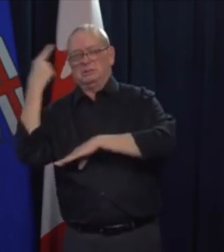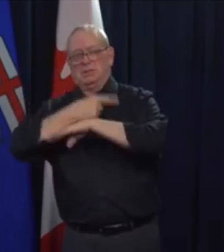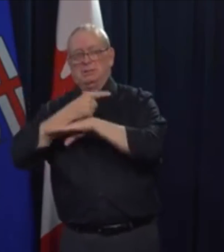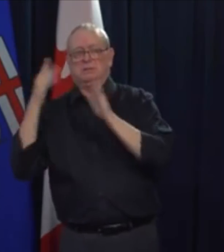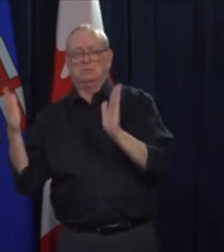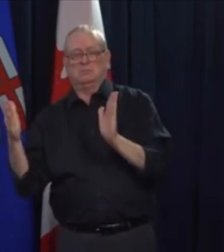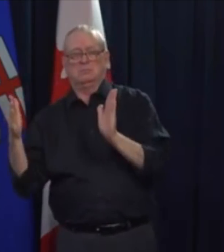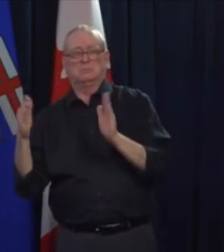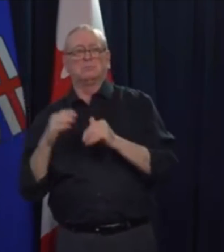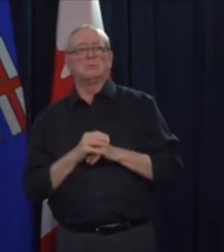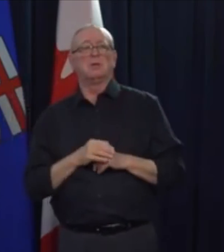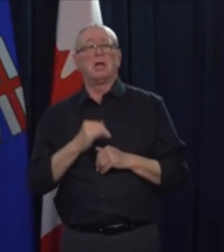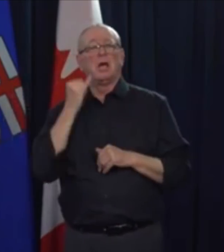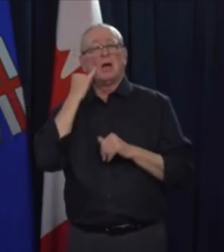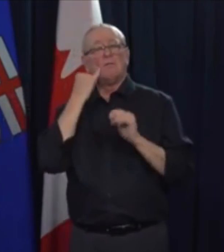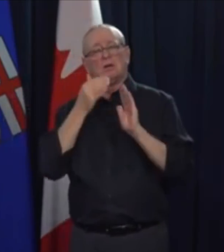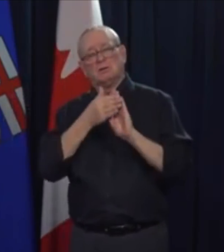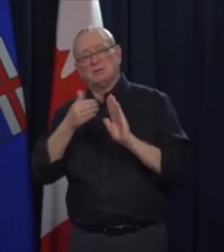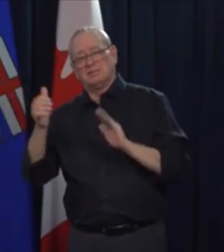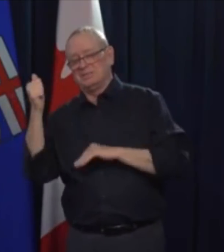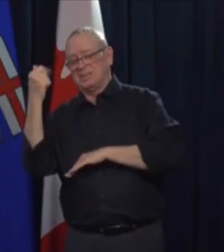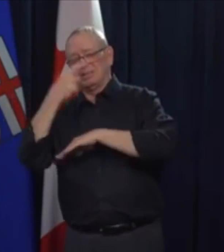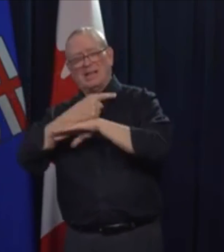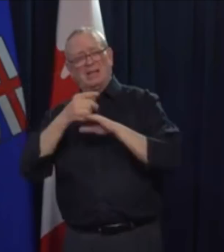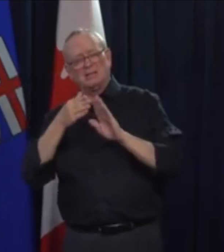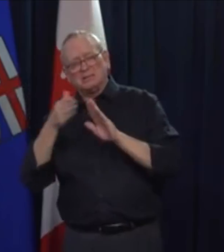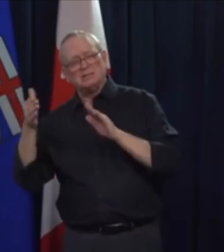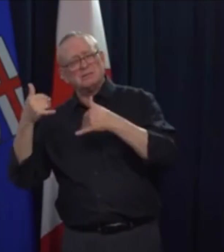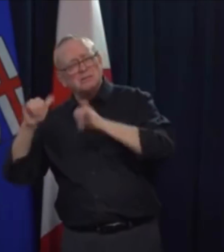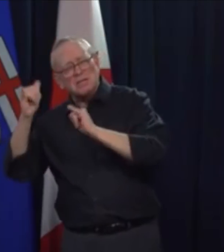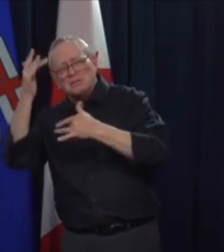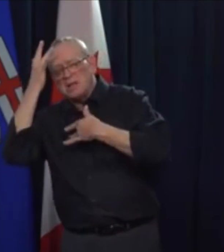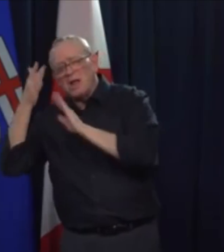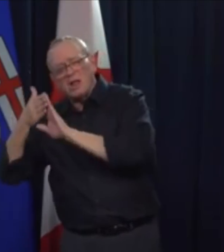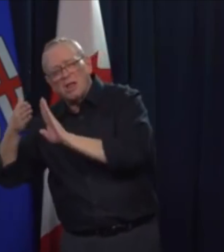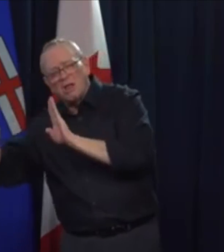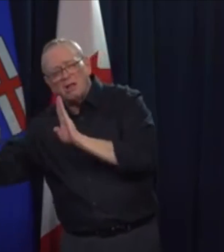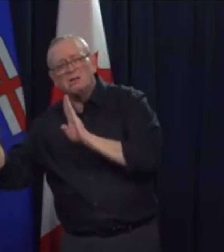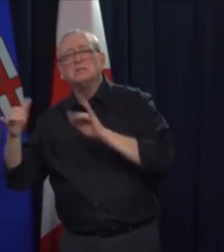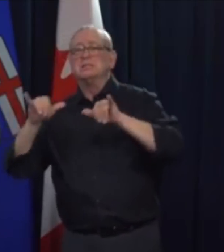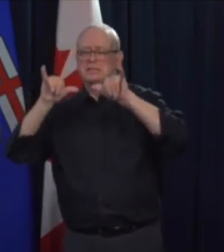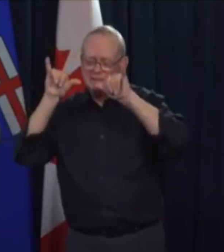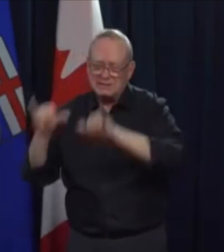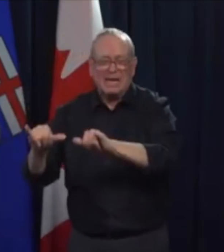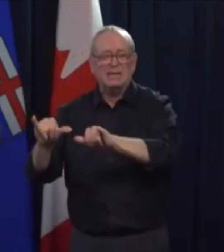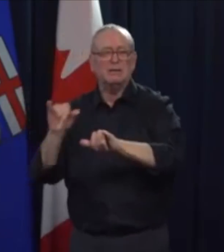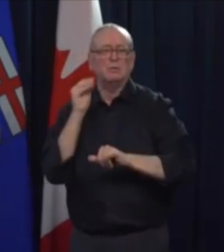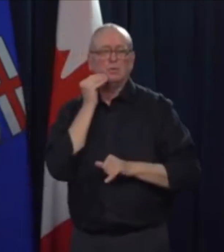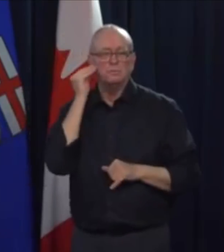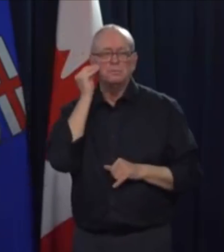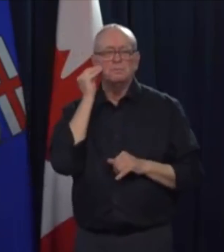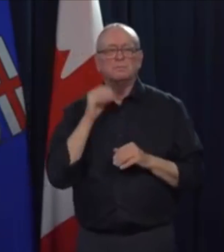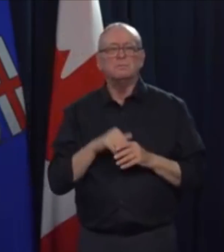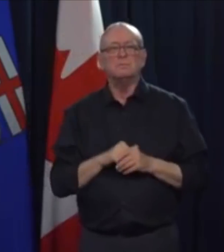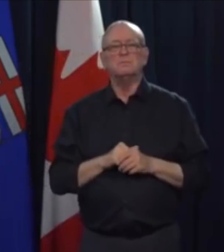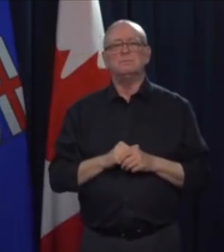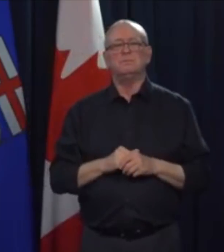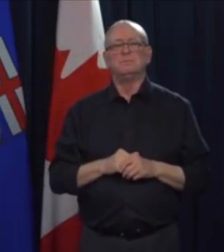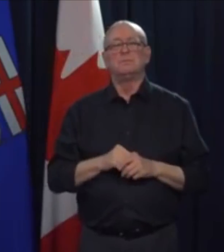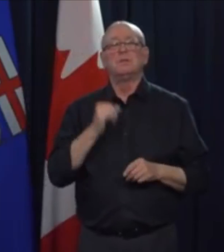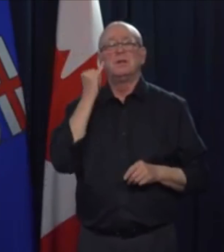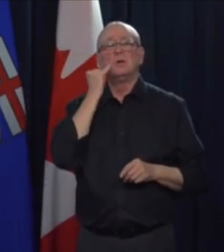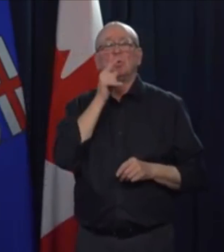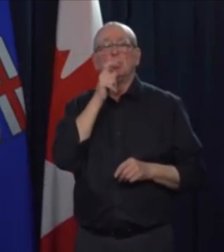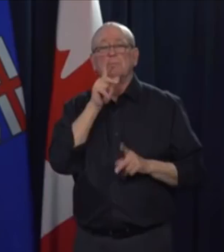as well. This 10-day timeline is for those who are sick. Travellers returning from out of Canada or